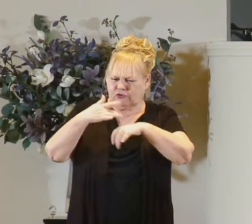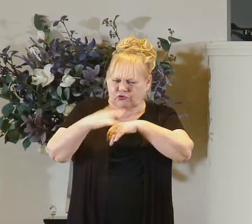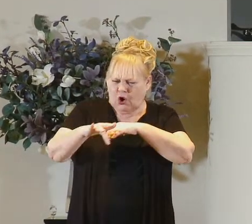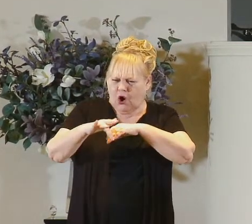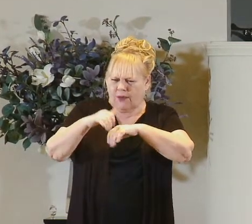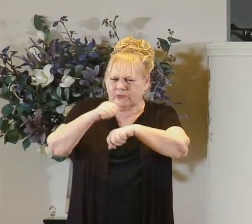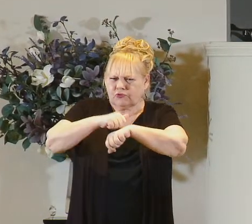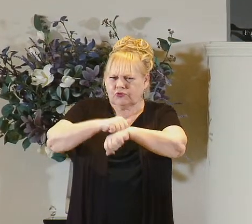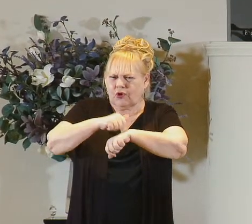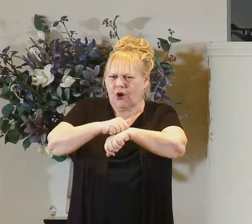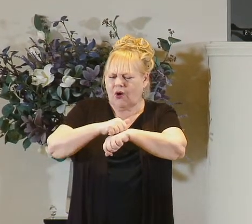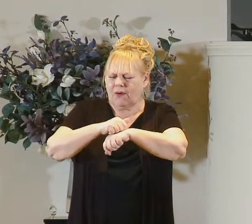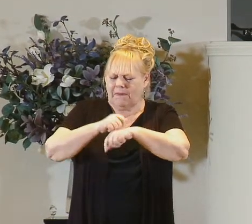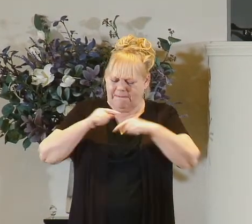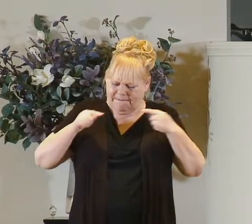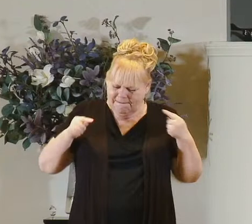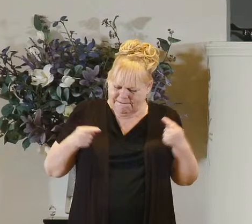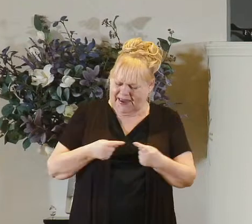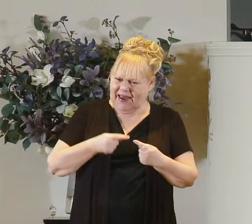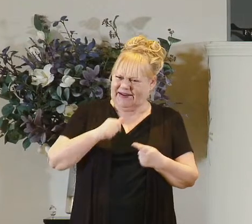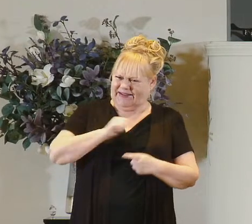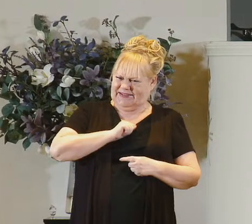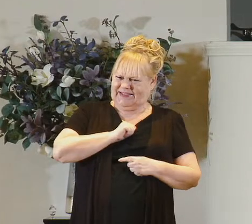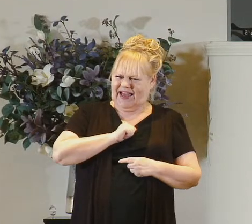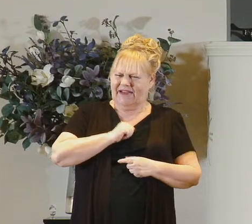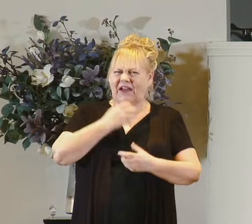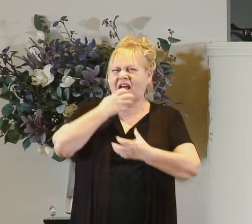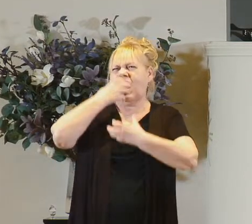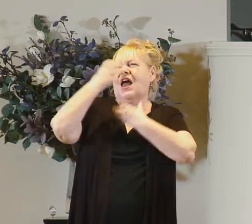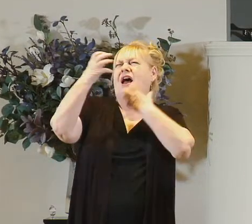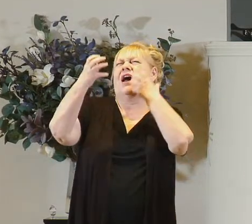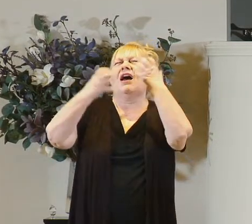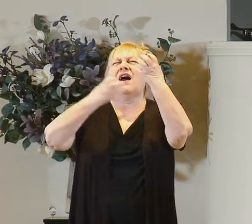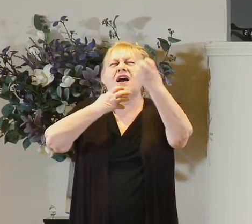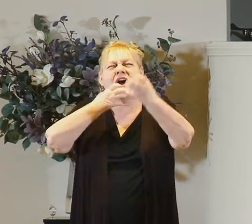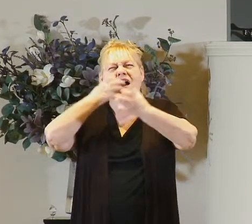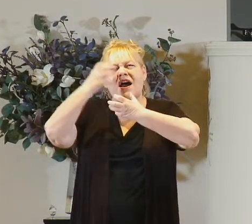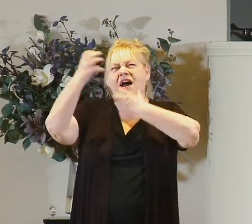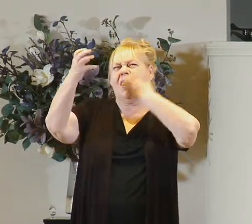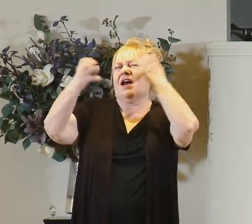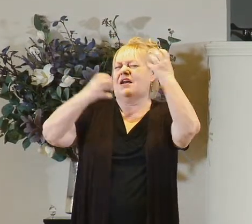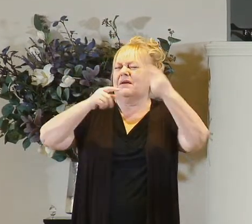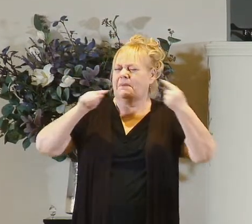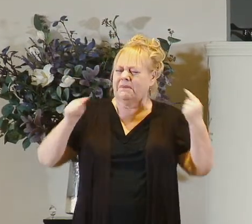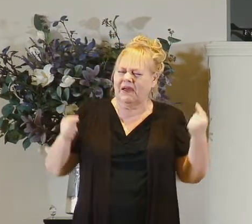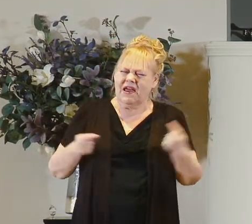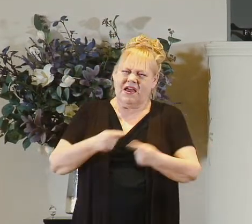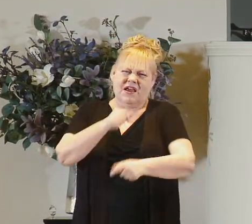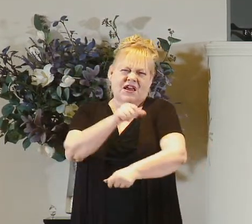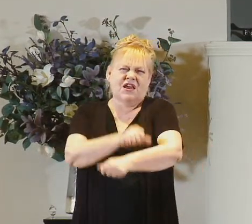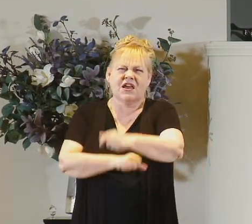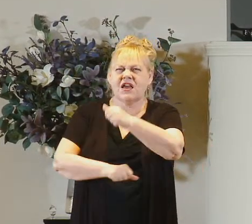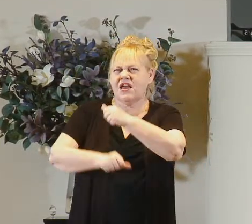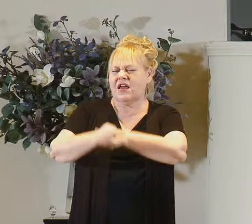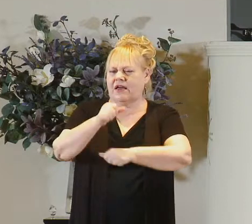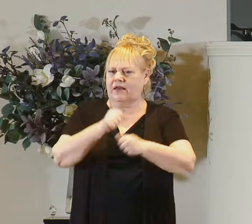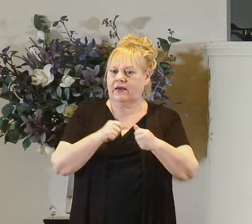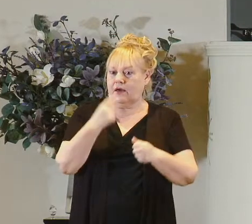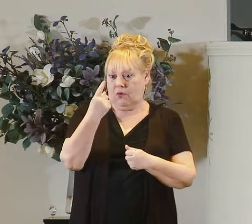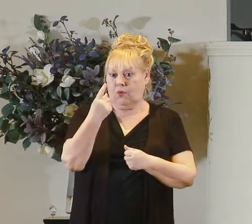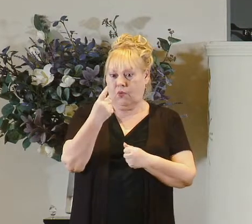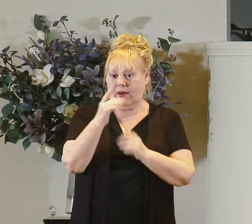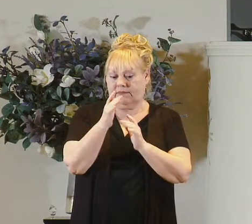he is inflicting pain on himself he cries out shrieks in pain one version says